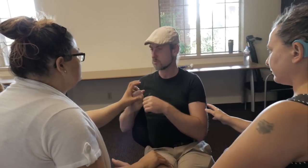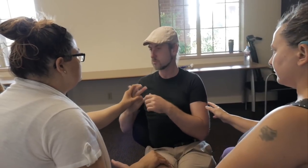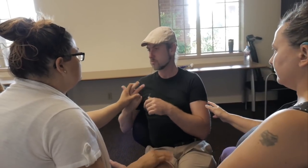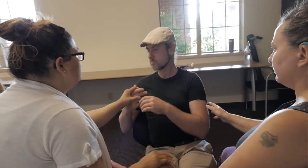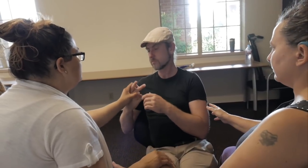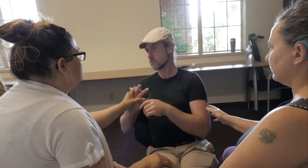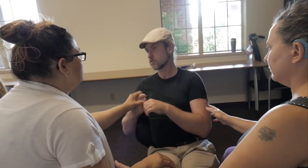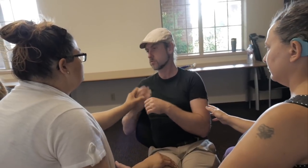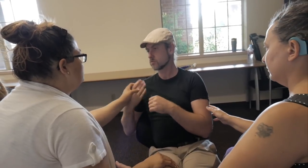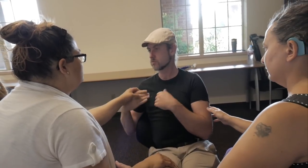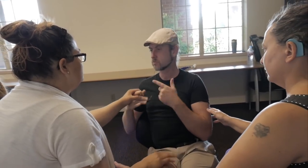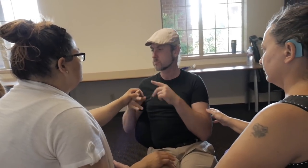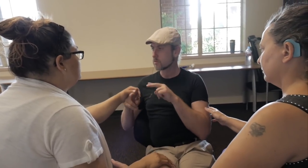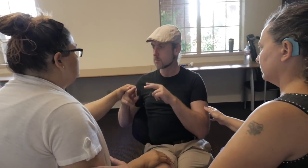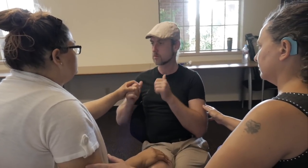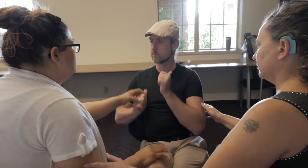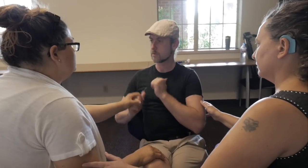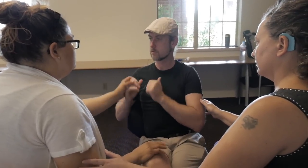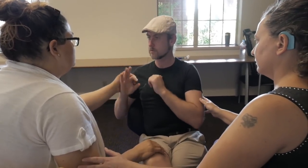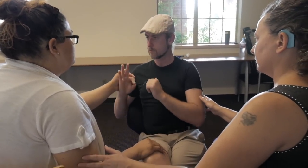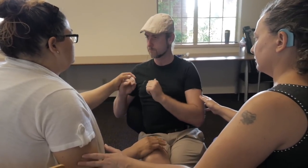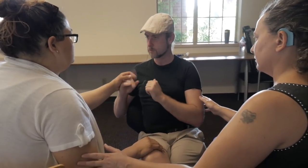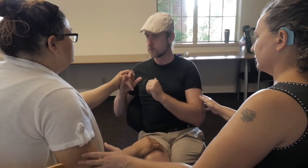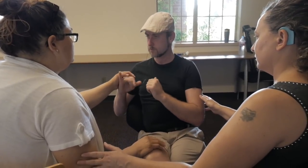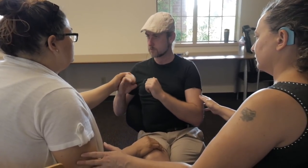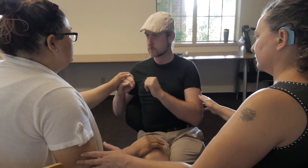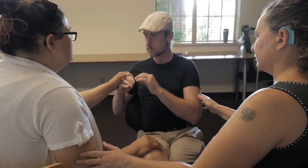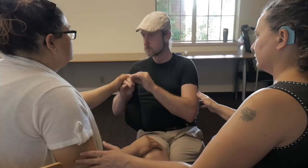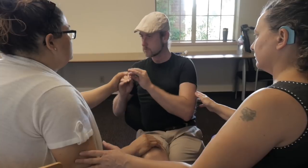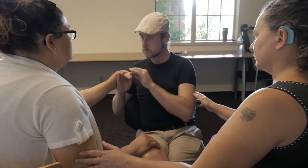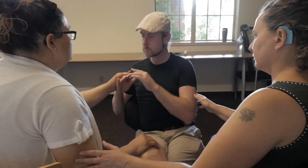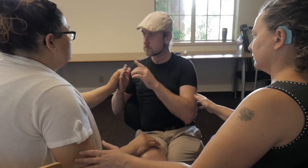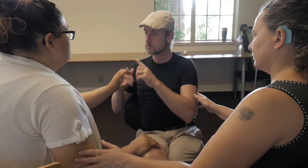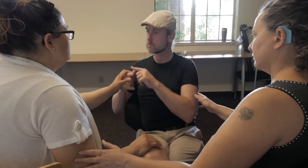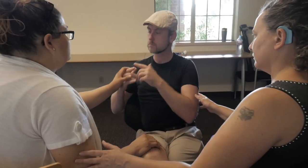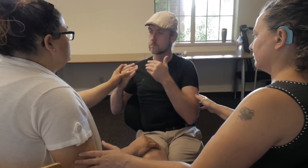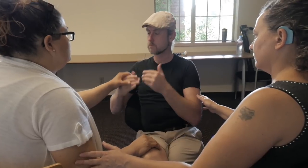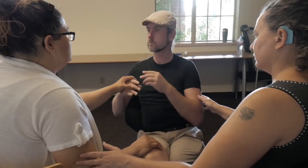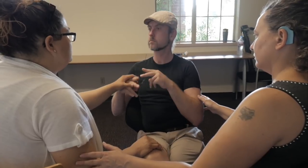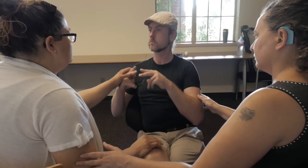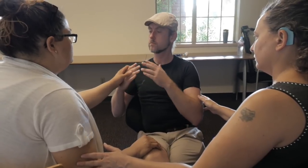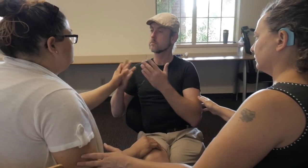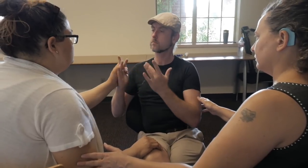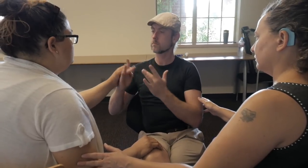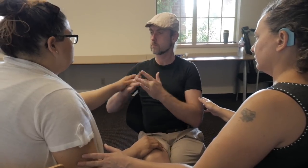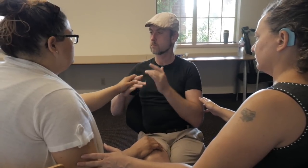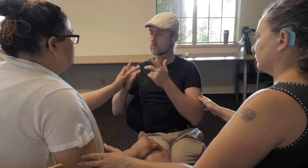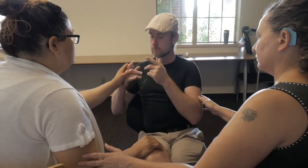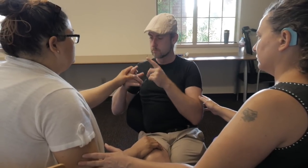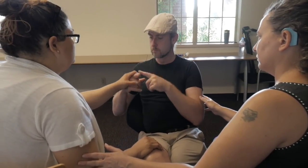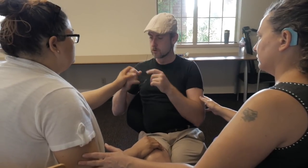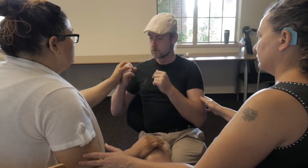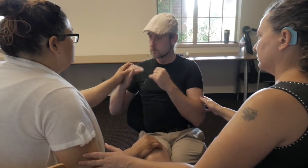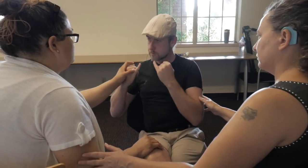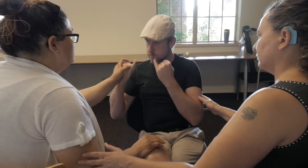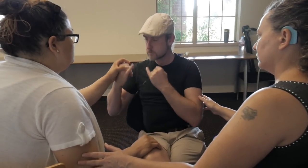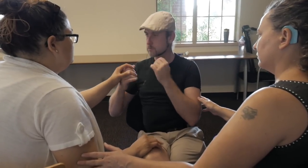professor Jill Bradbury received a grant from the National Endowment for the Arts to organize a one-week workshop